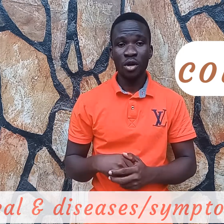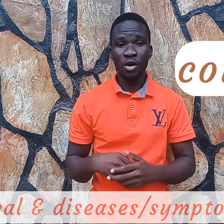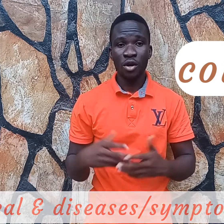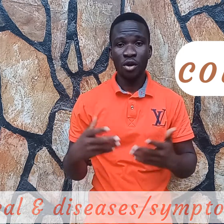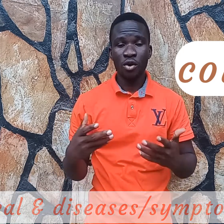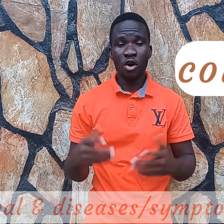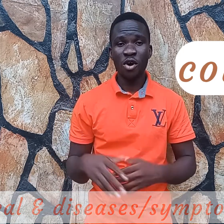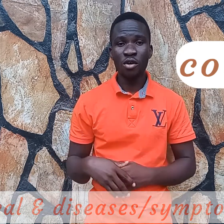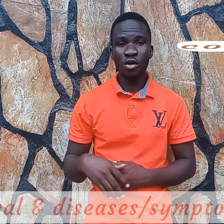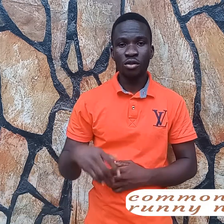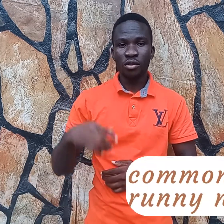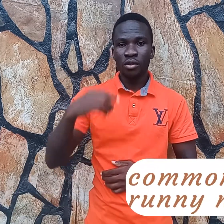common cold